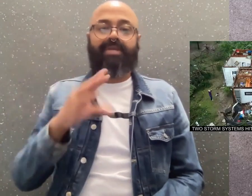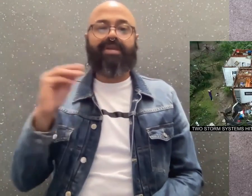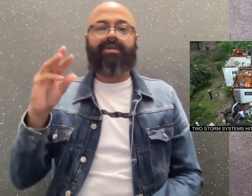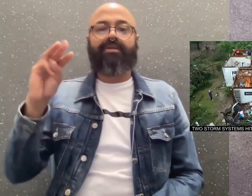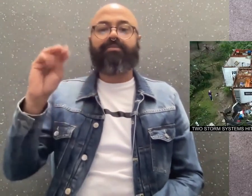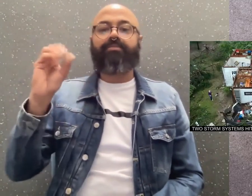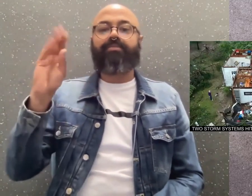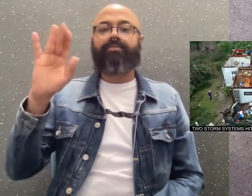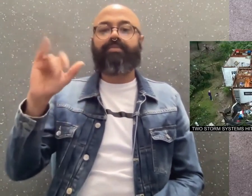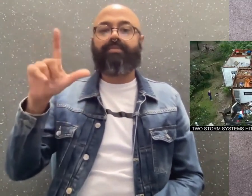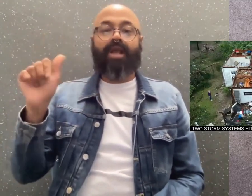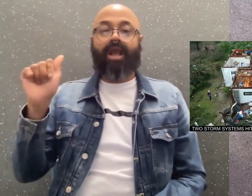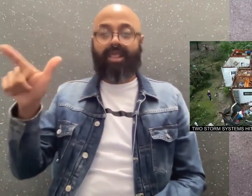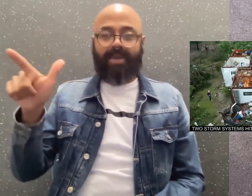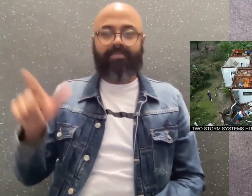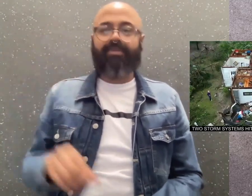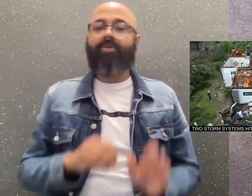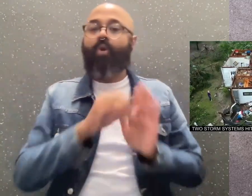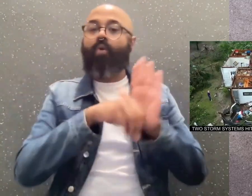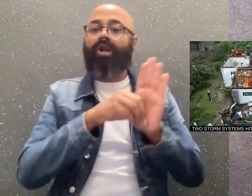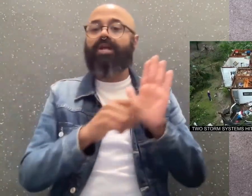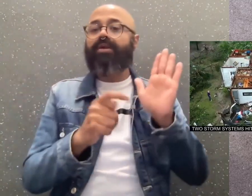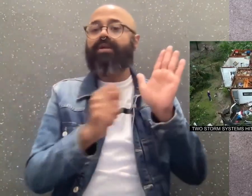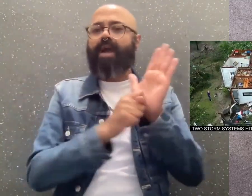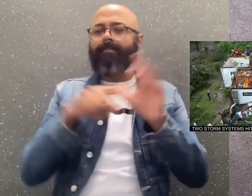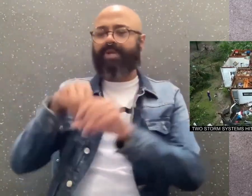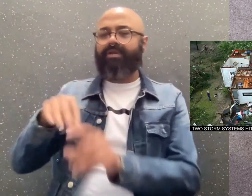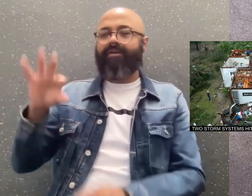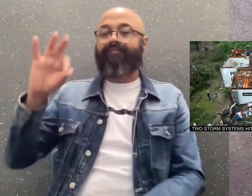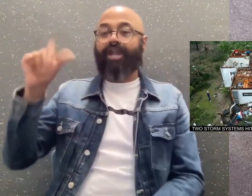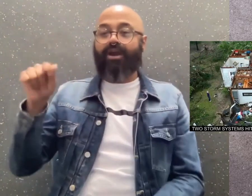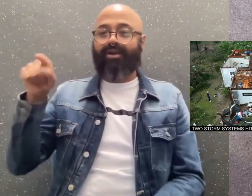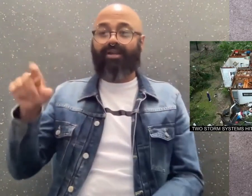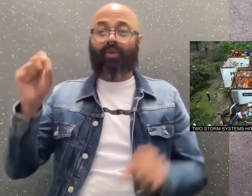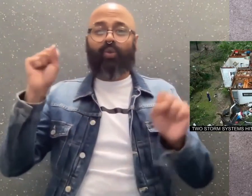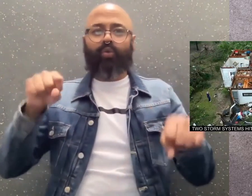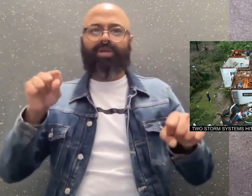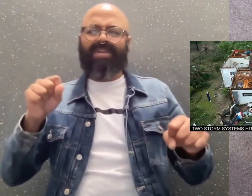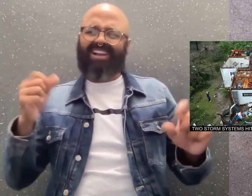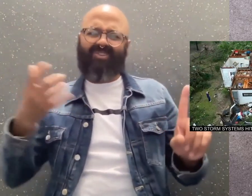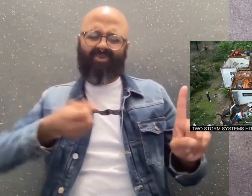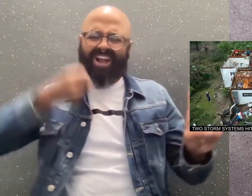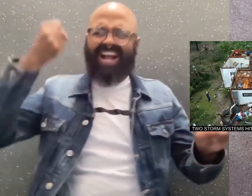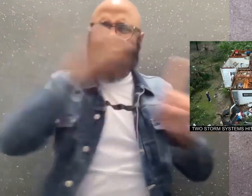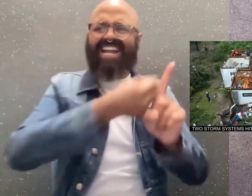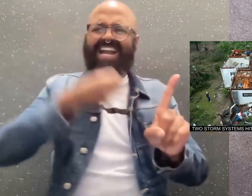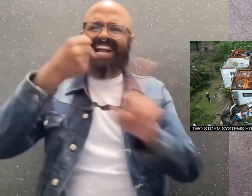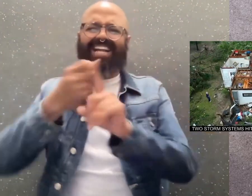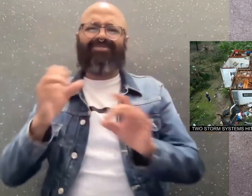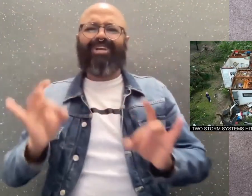and Orlando and Tampa, Florida, could still be hit with severe weather conditions.